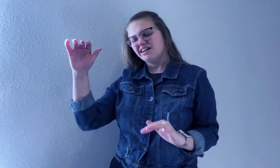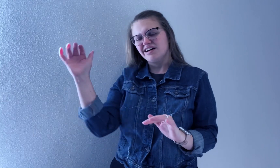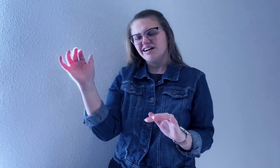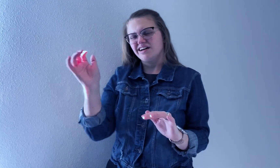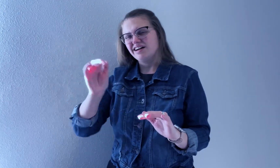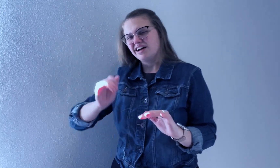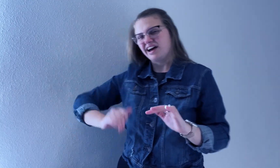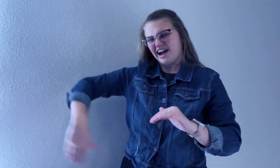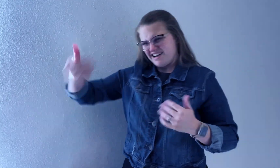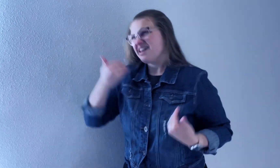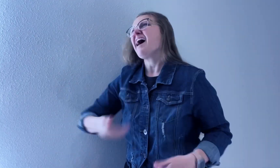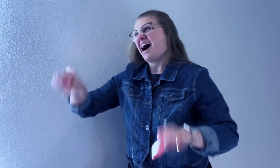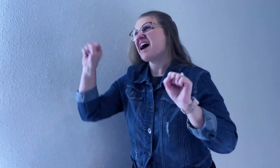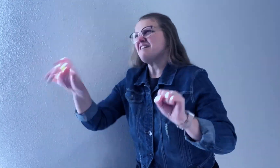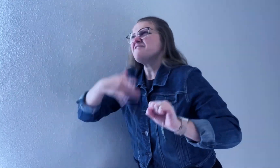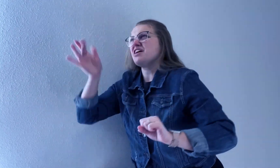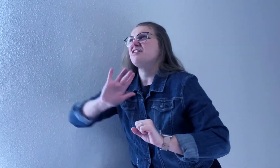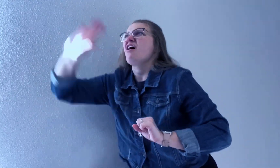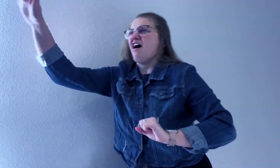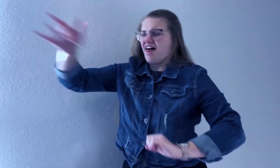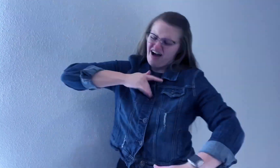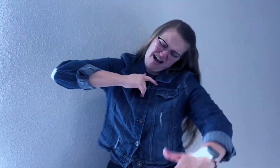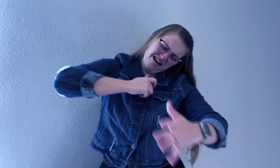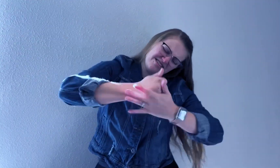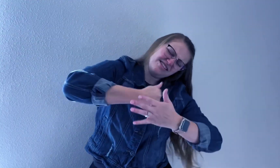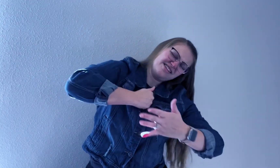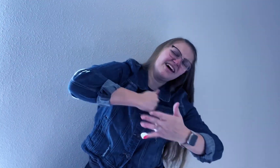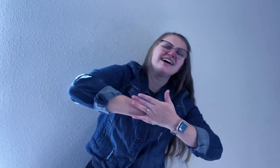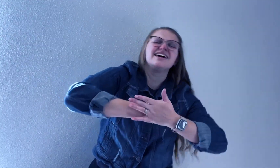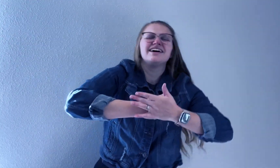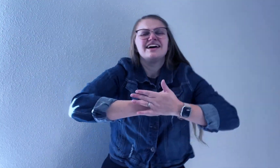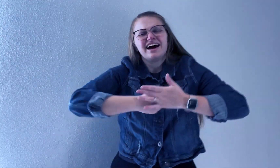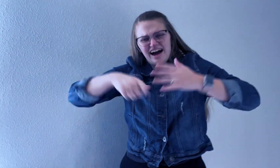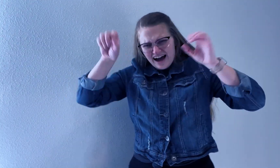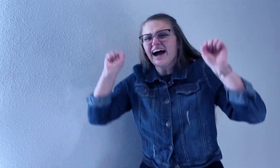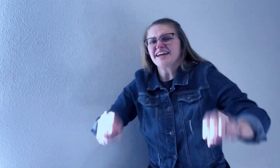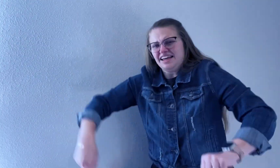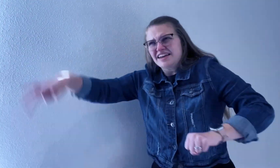I can feel your heartbeat beating King